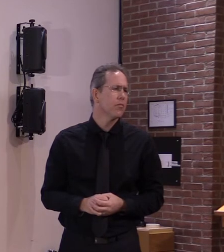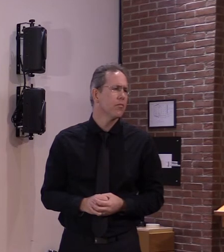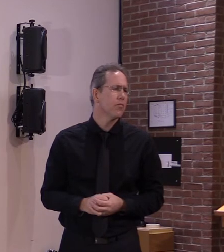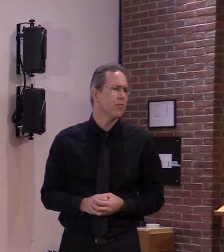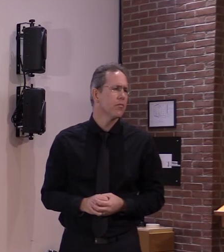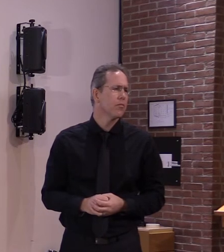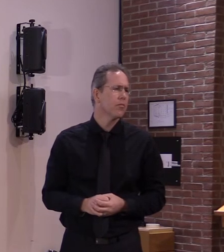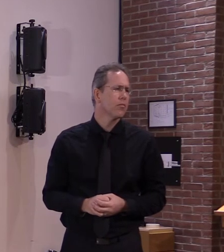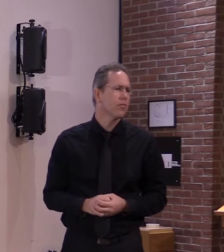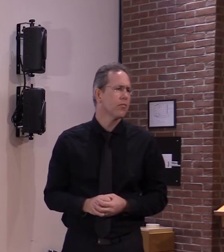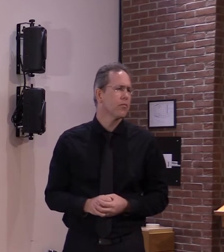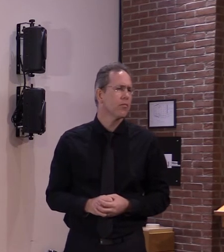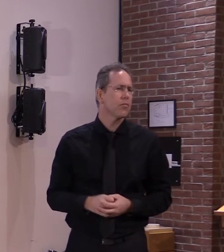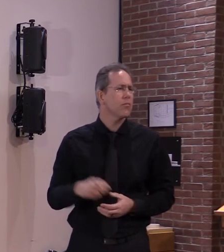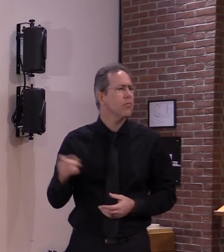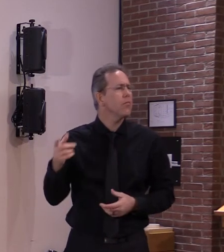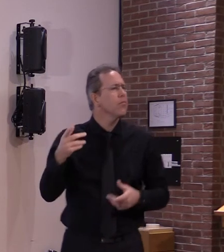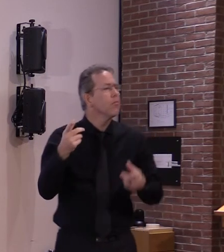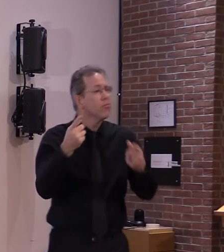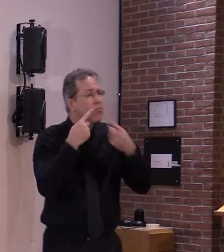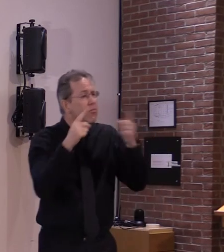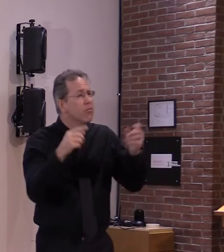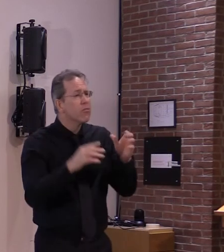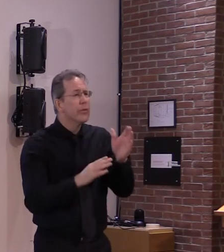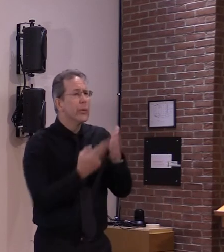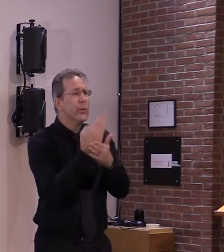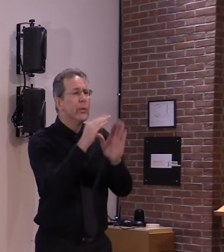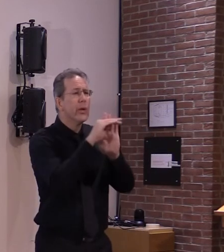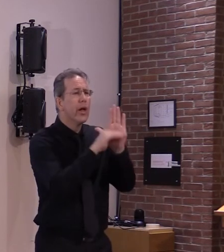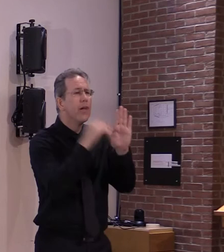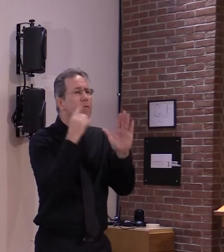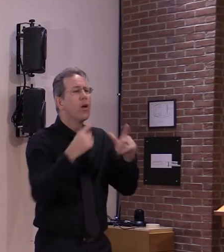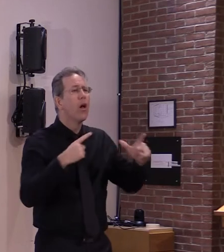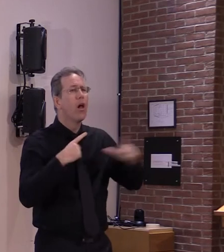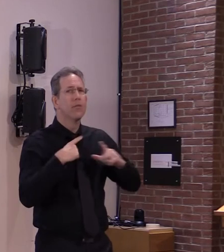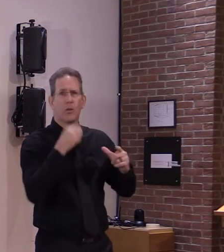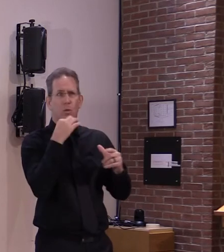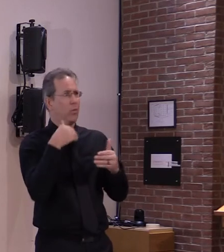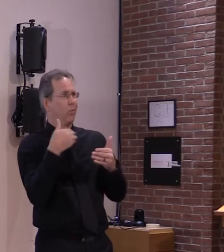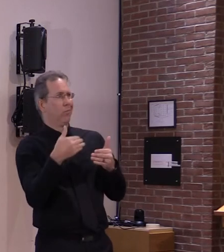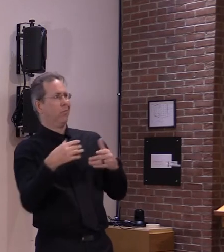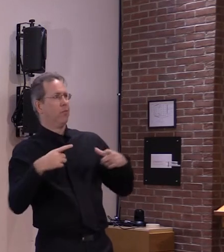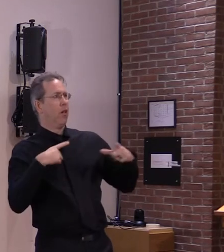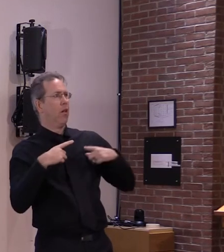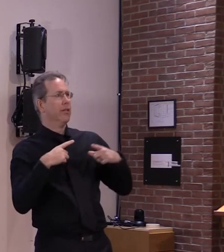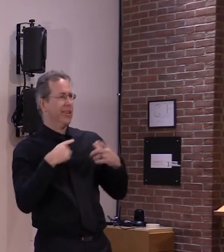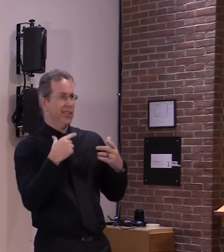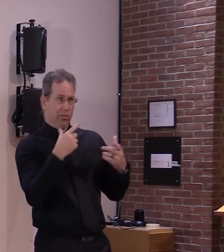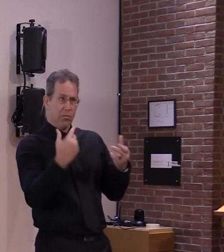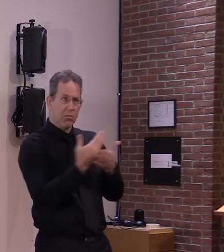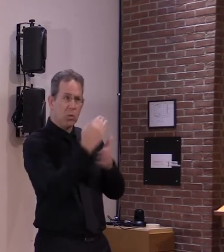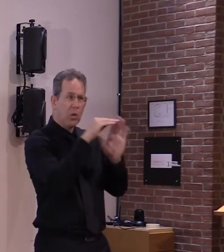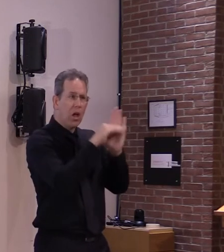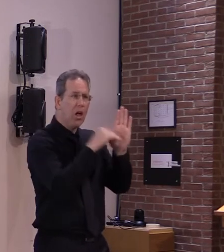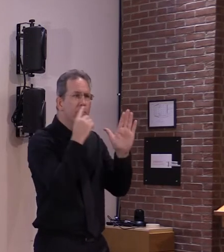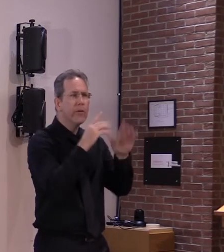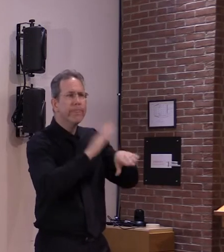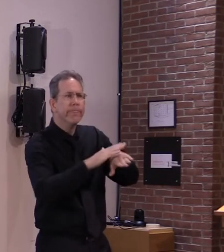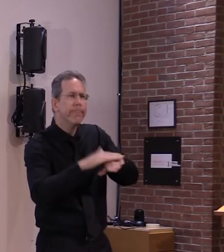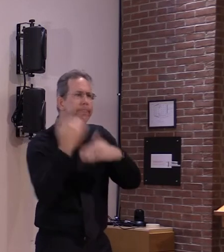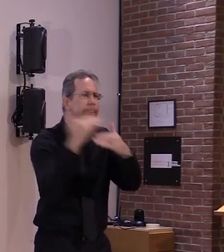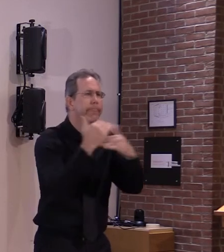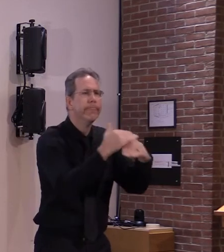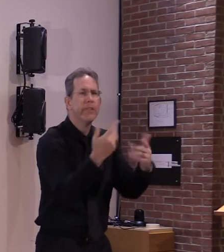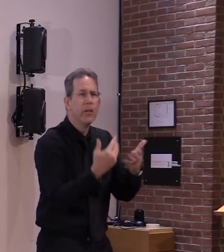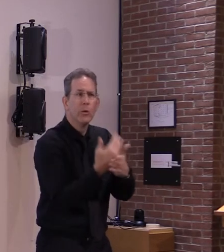and again we're going day to day on this we we've seen that it's somewhat leveled out as commissioner p check has